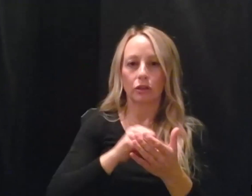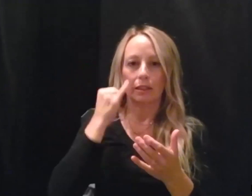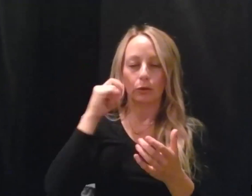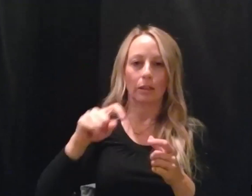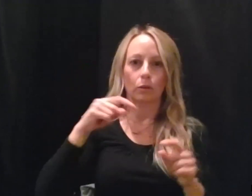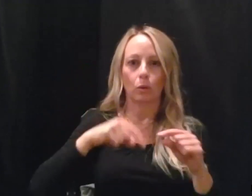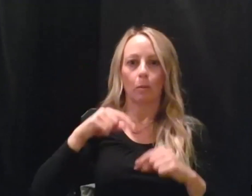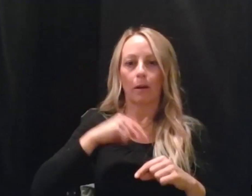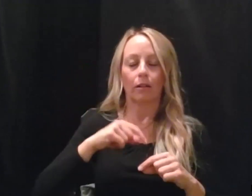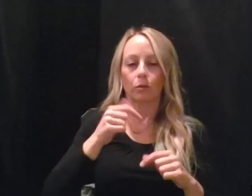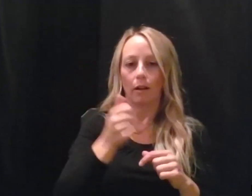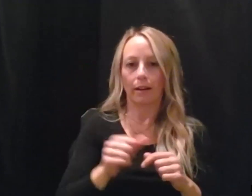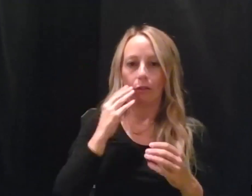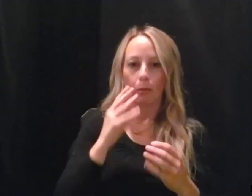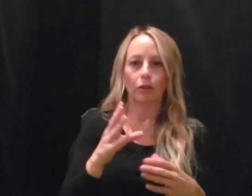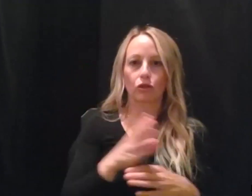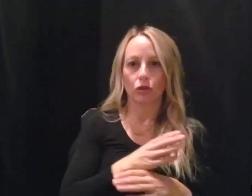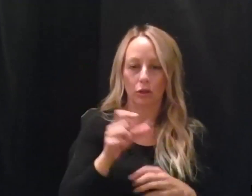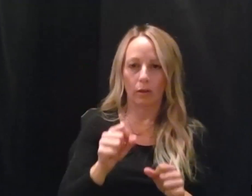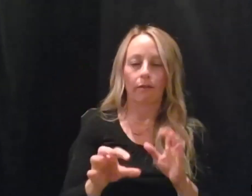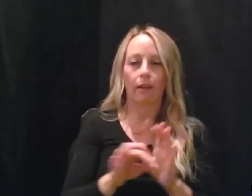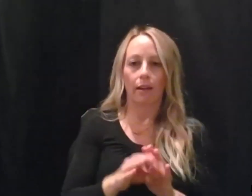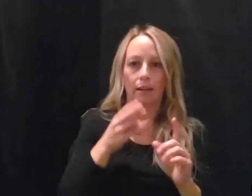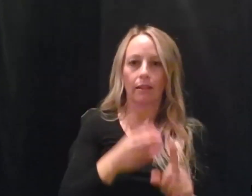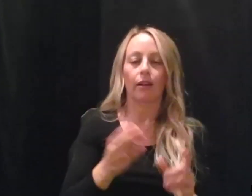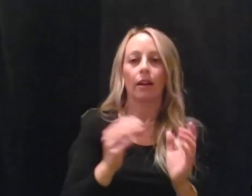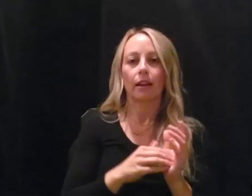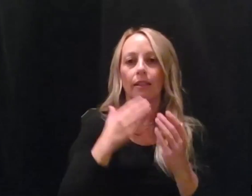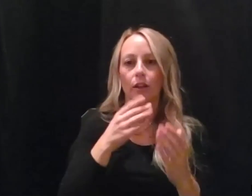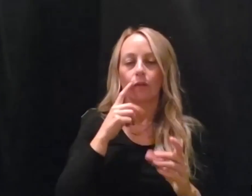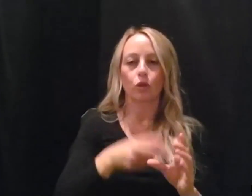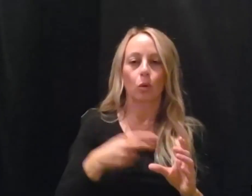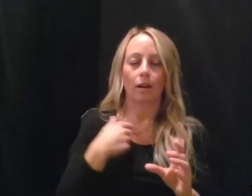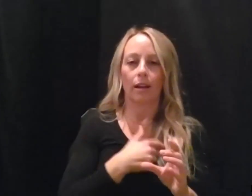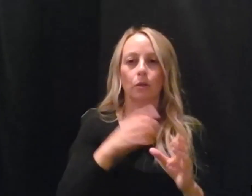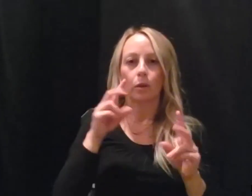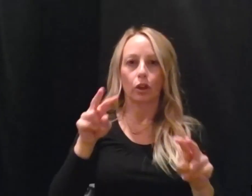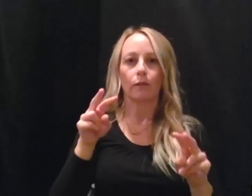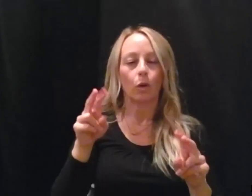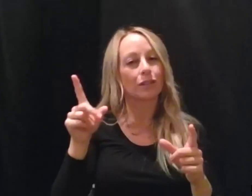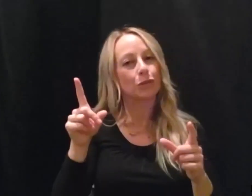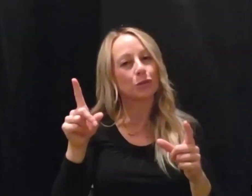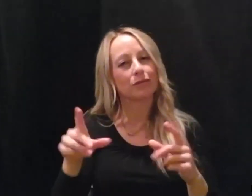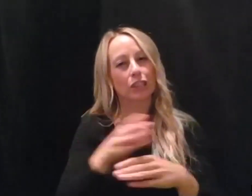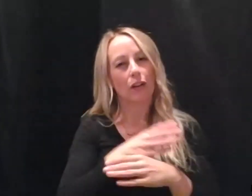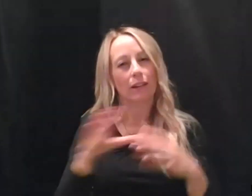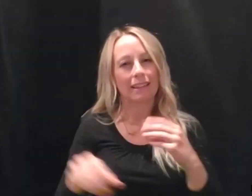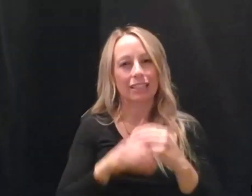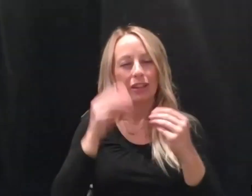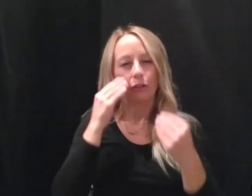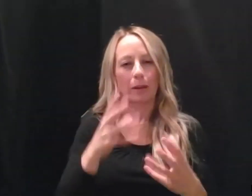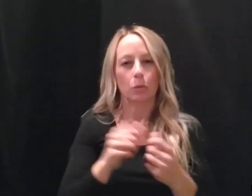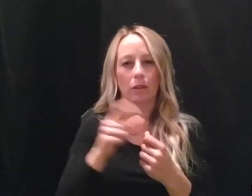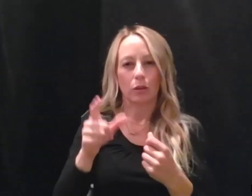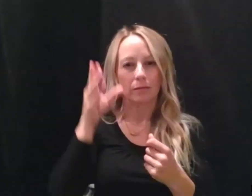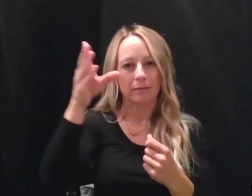any of the information that was shared, you may find it there. Again, thank you for joining us and we look forward to sharing additional information with you in the upcoming